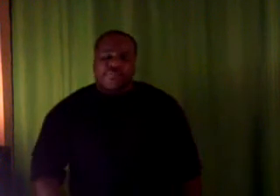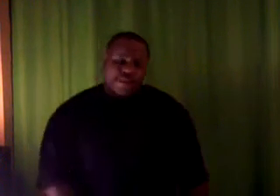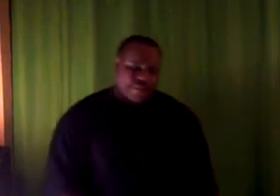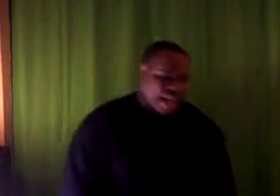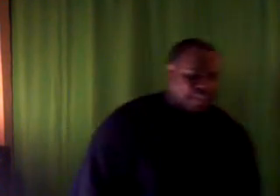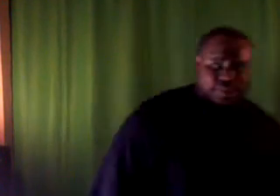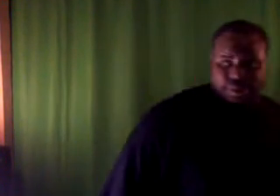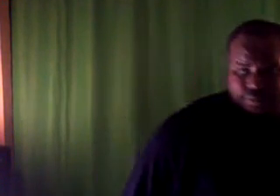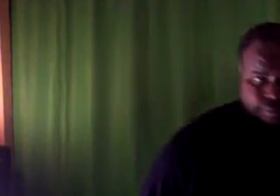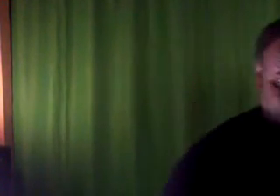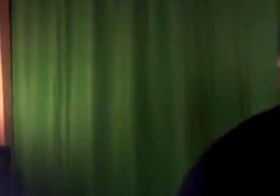Be blessed.